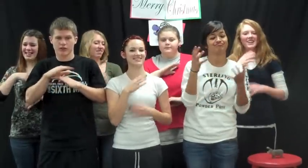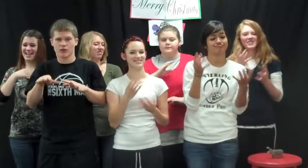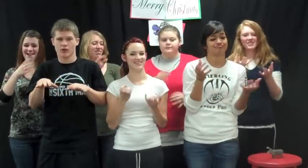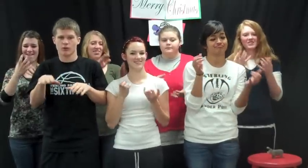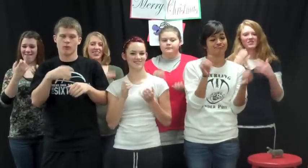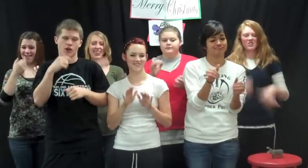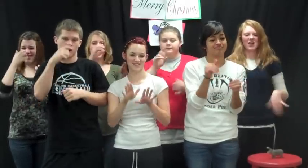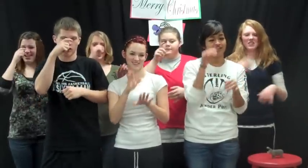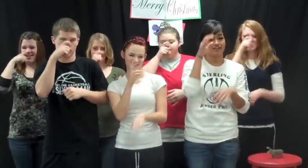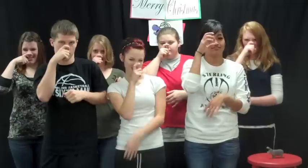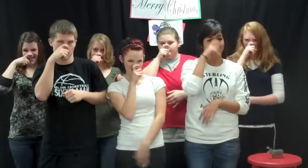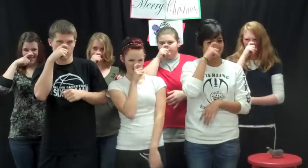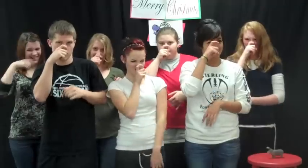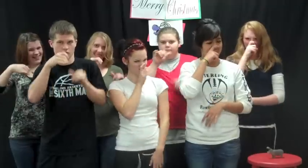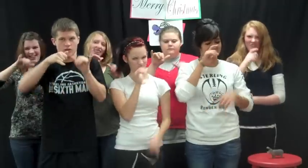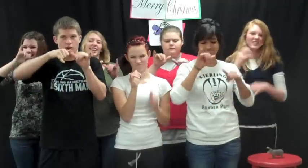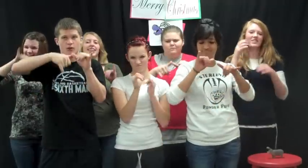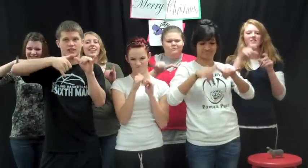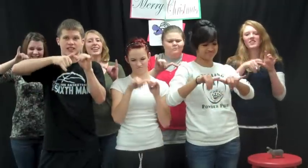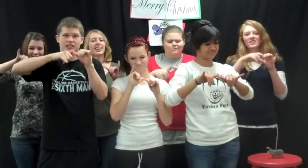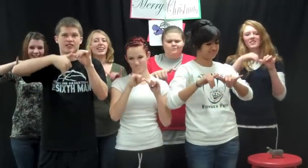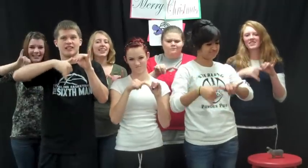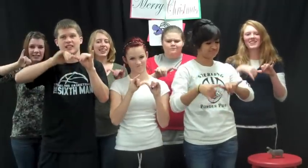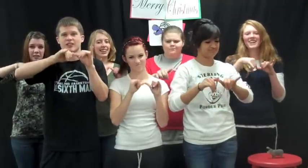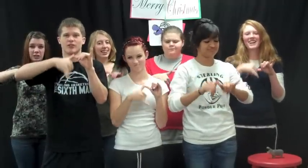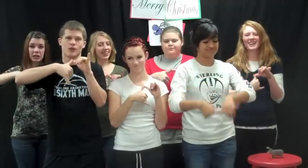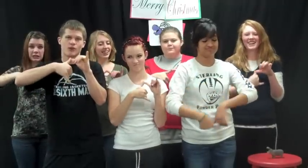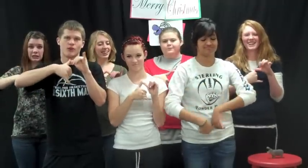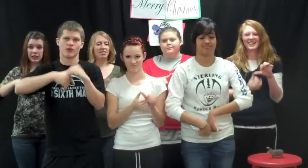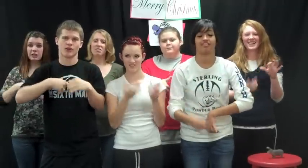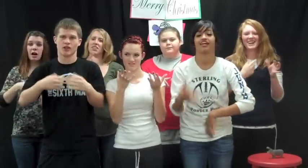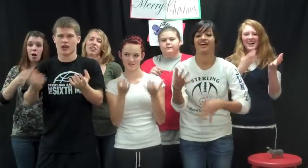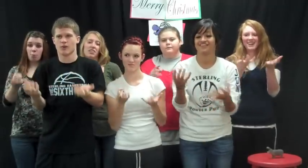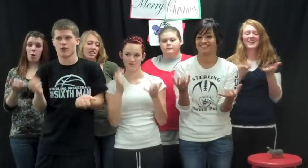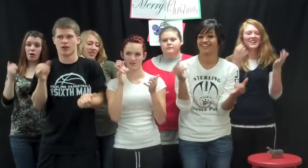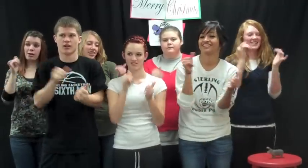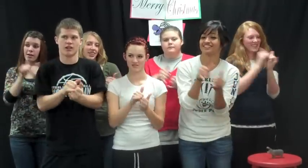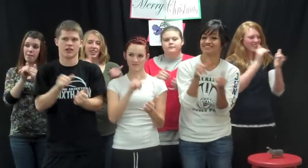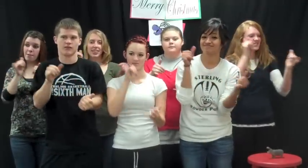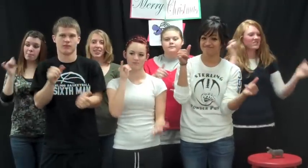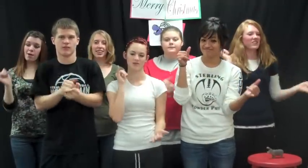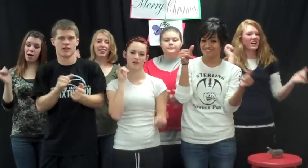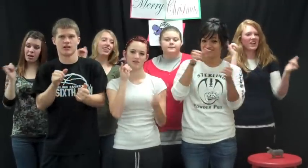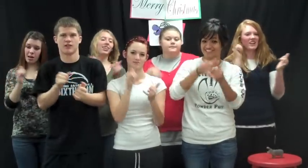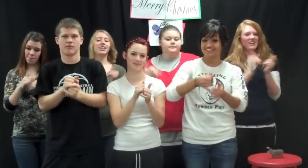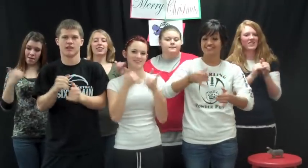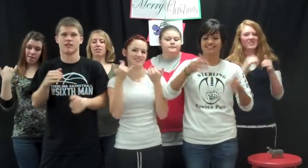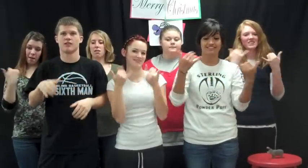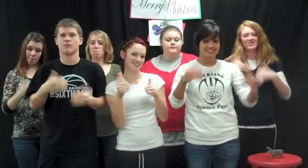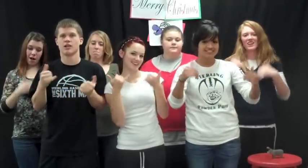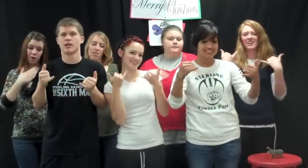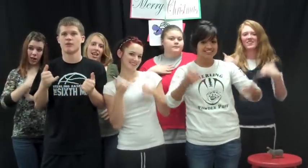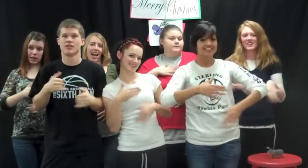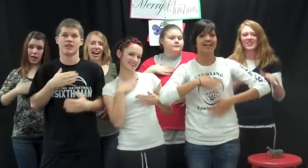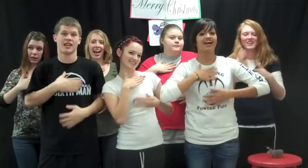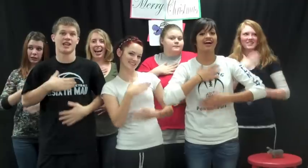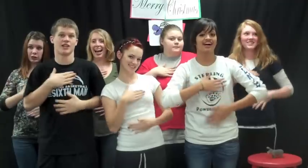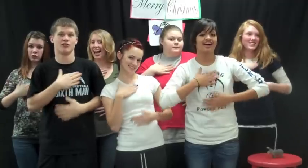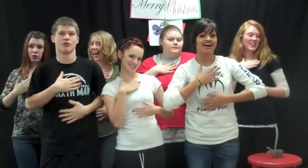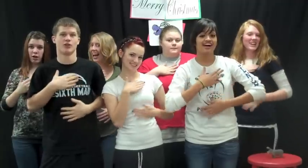Don't want a doll, no dinky tinker toy. I want a hippopotamus to play with and enjoy.